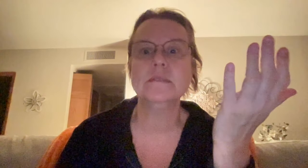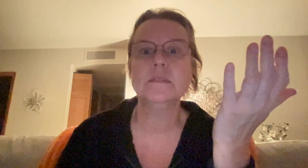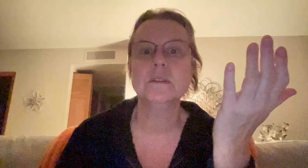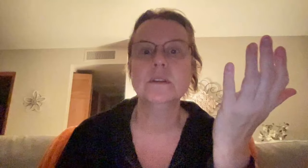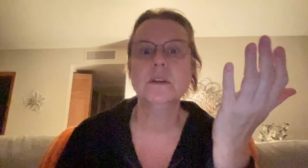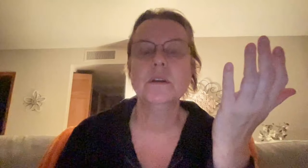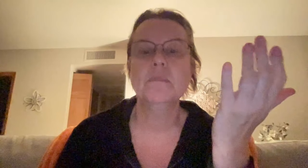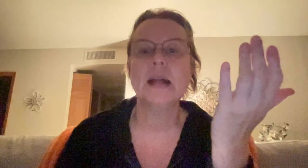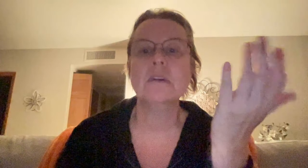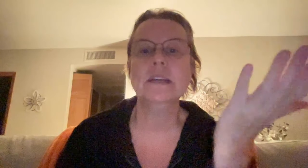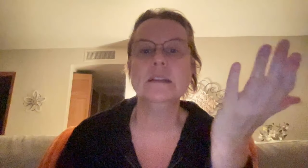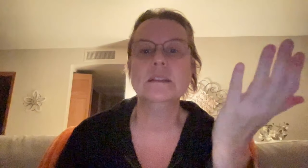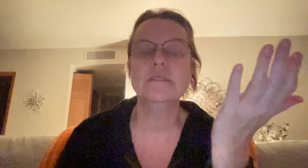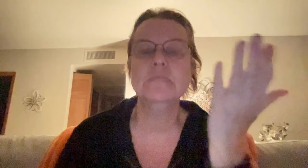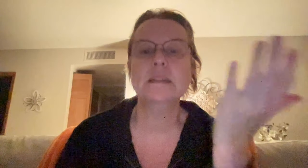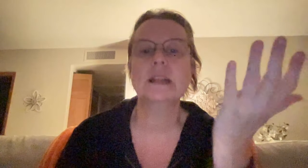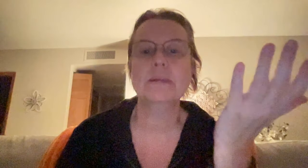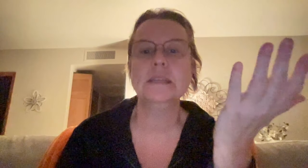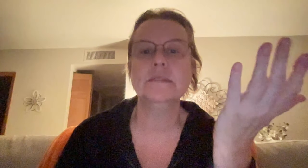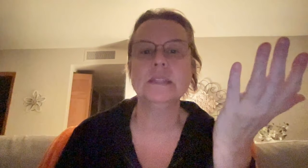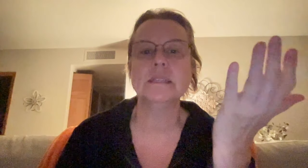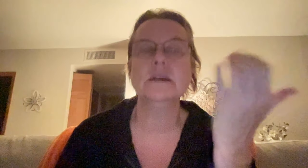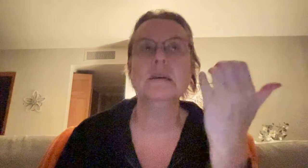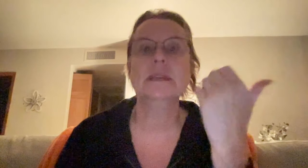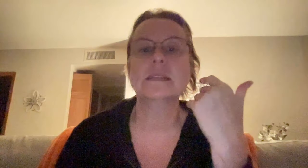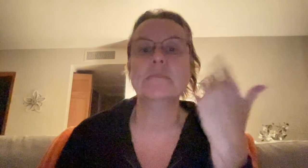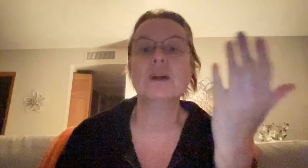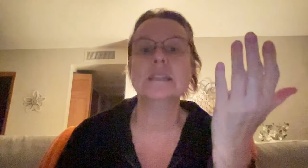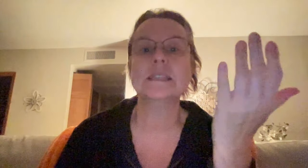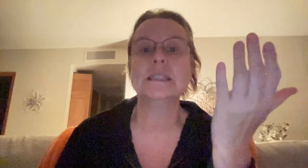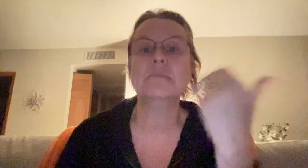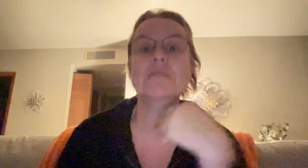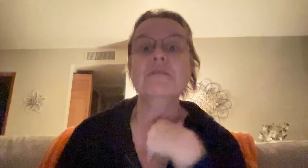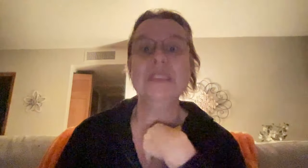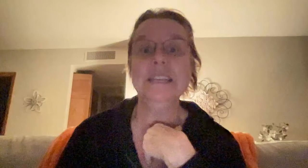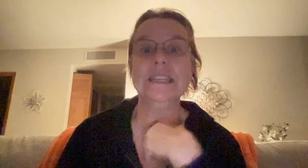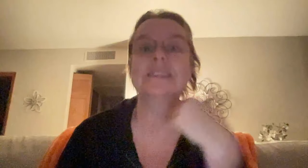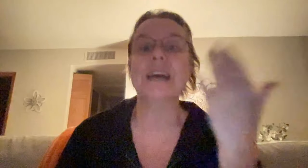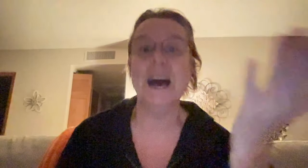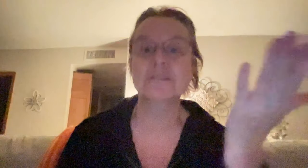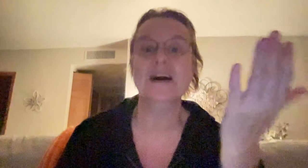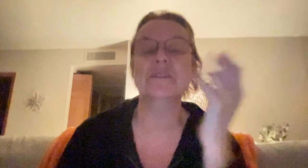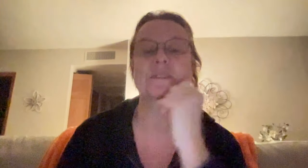but I'll get the feedback that I'm being defensive because I'm processing my feelings out loud,